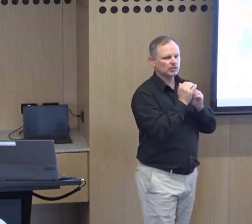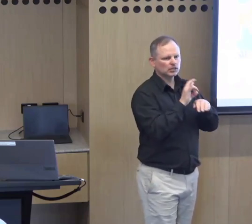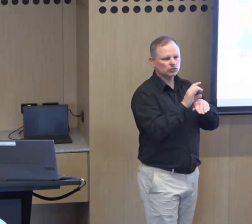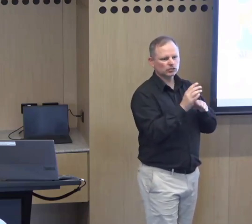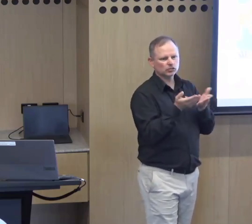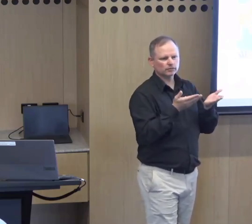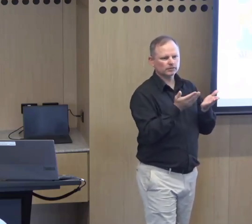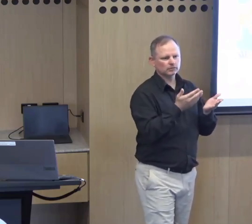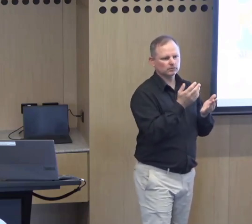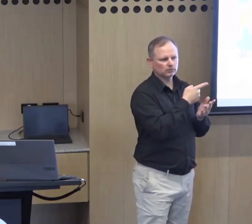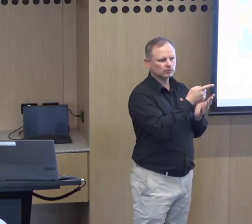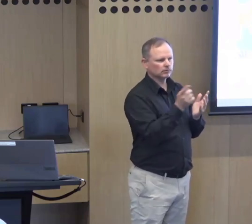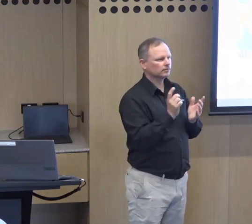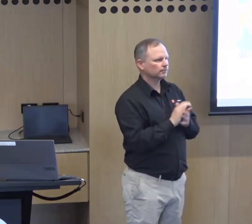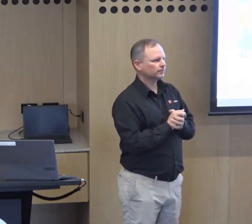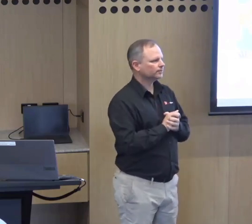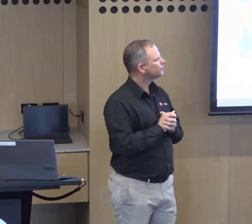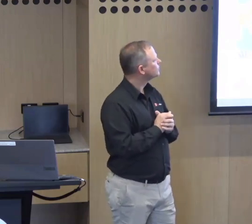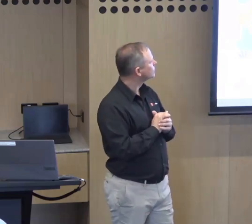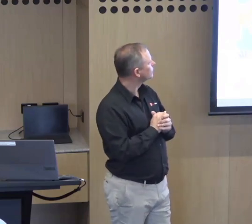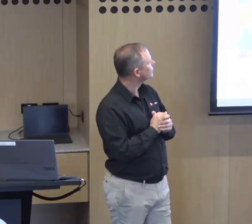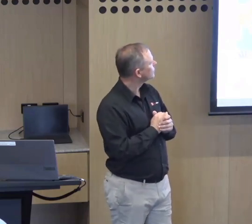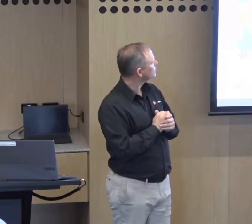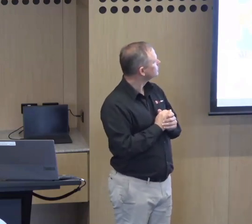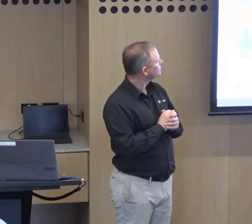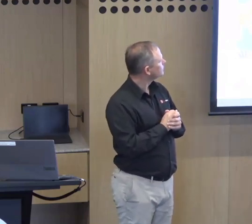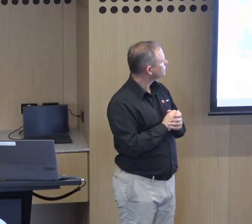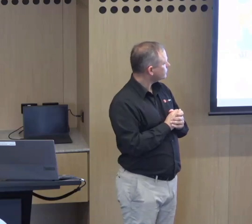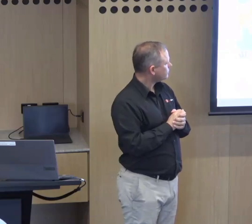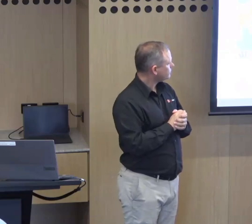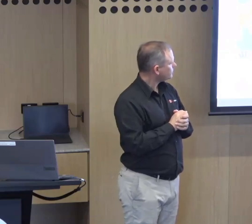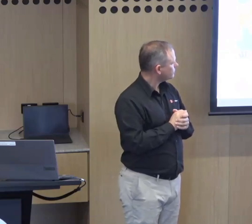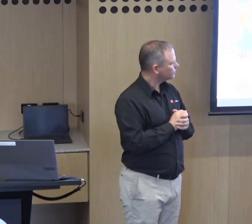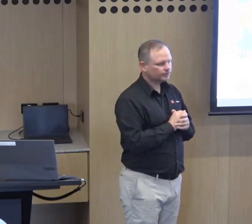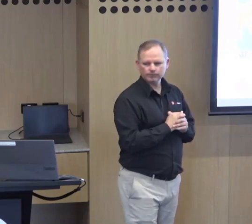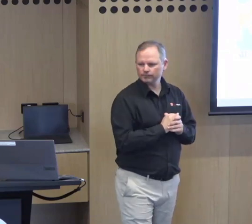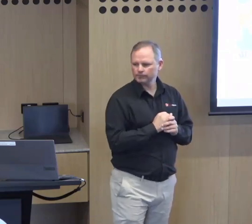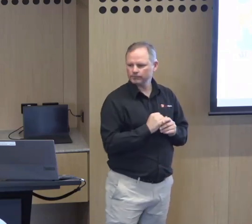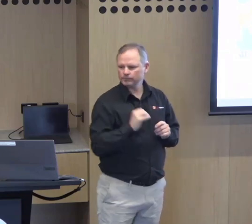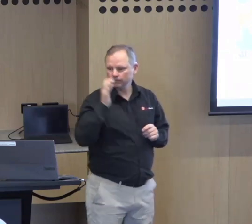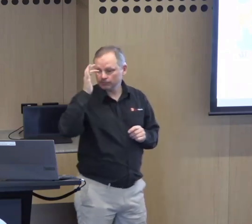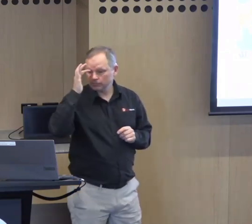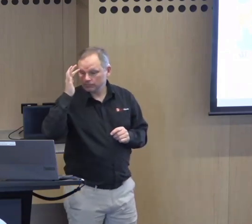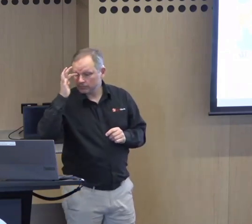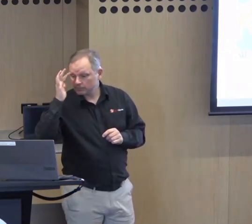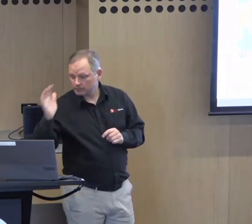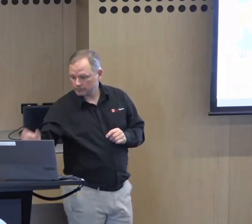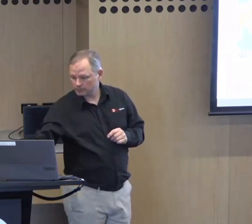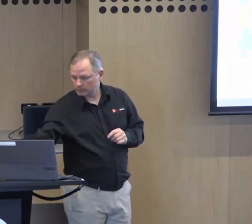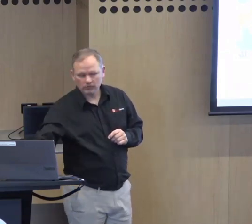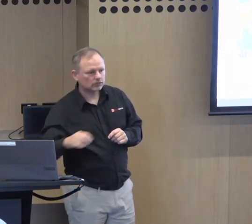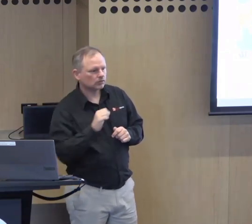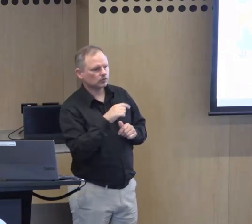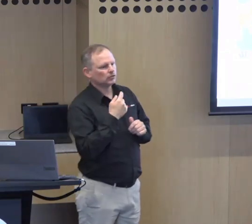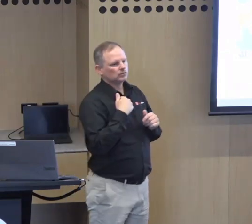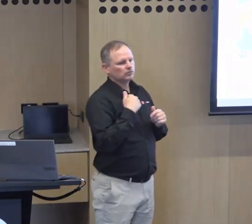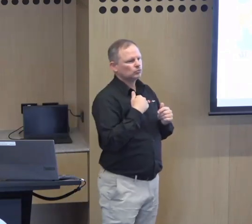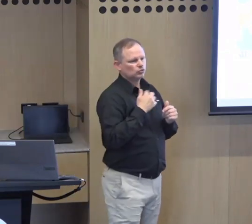other deaf friendly counseling services that hopefully will be implemented as a result of all of this because of their awareness of the services that